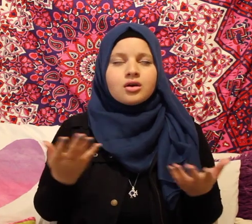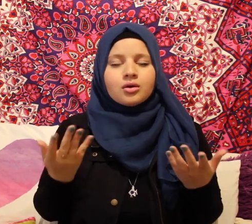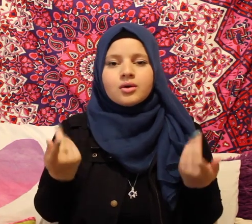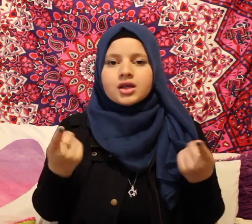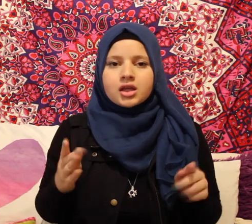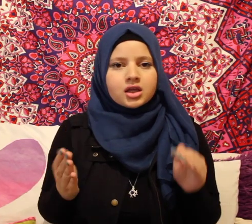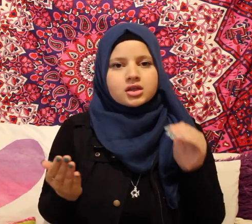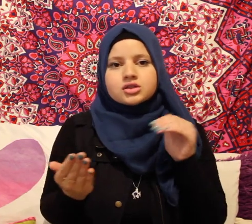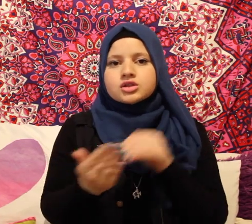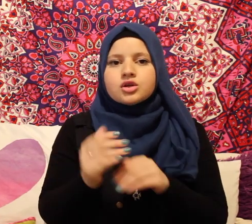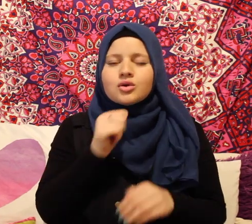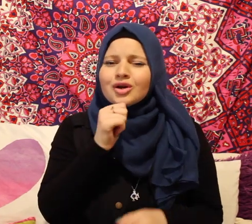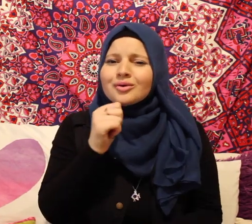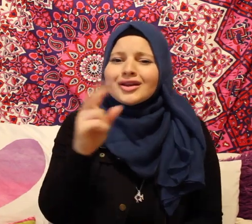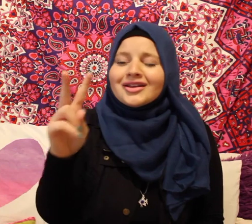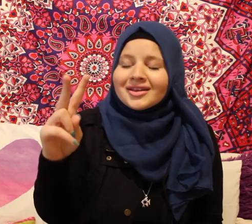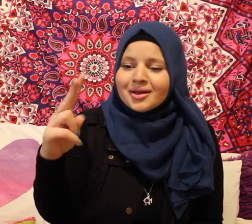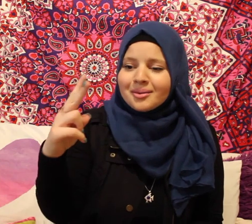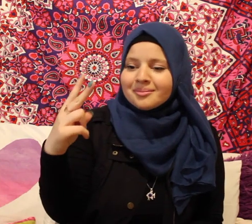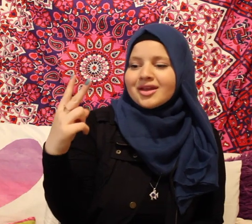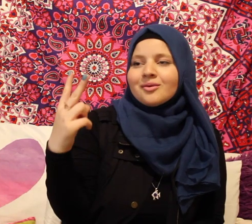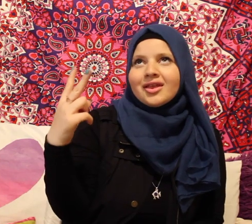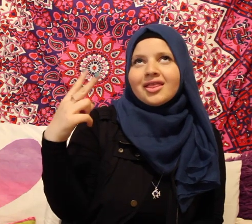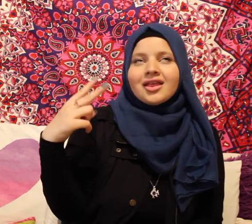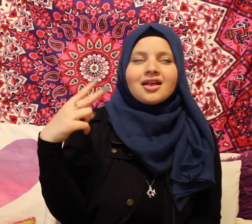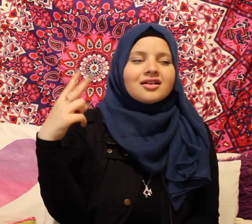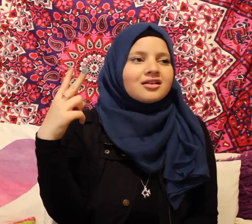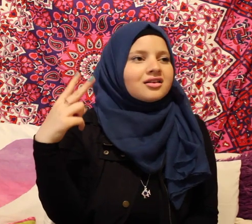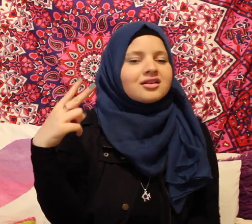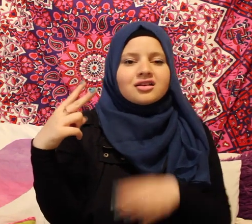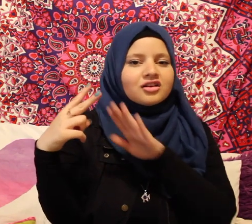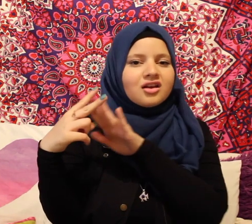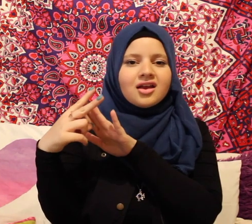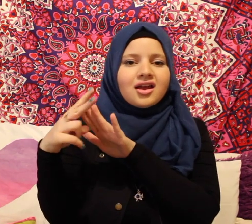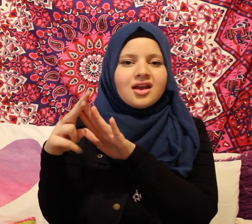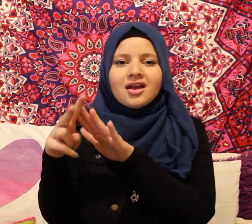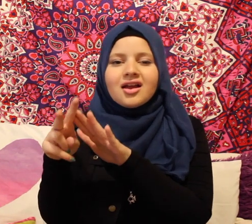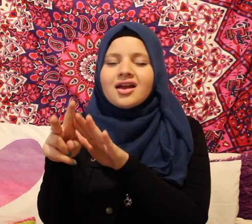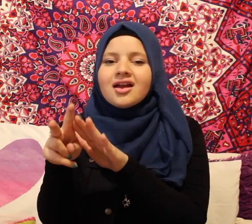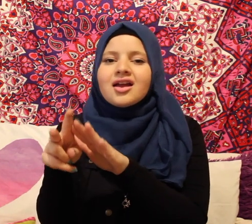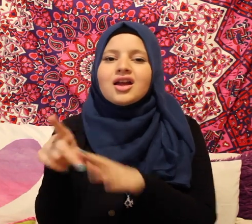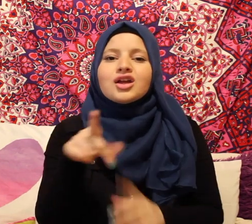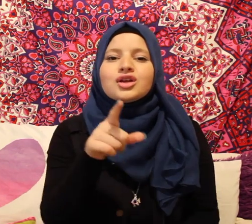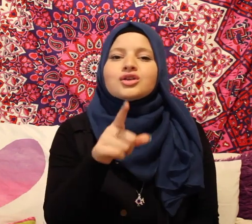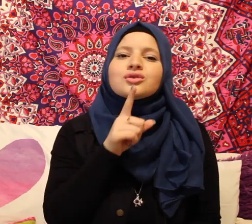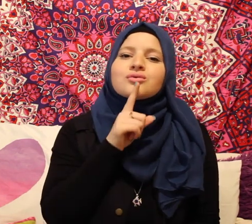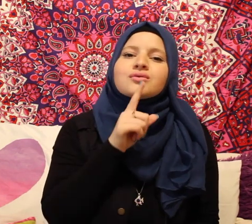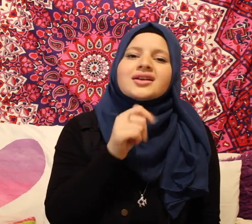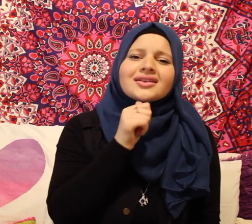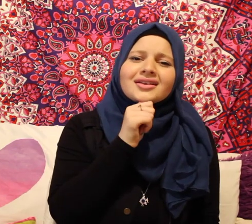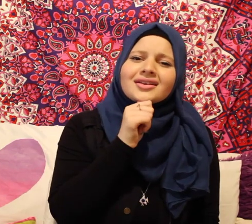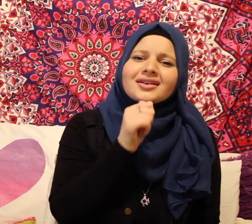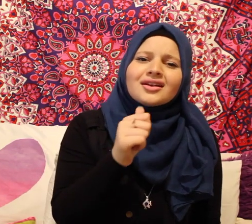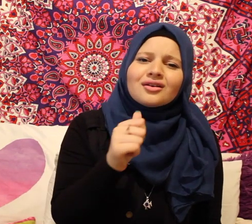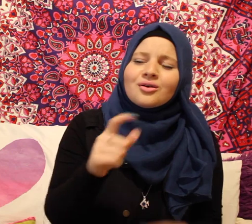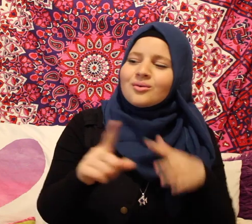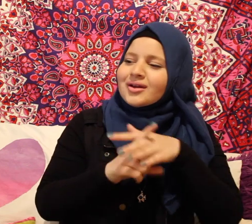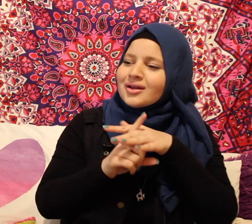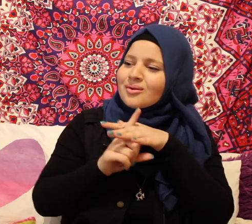go again So don't go look at me with that look in your eye You really ain't going